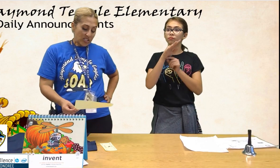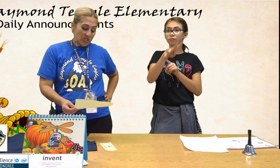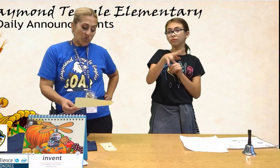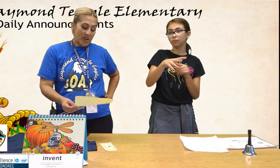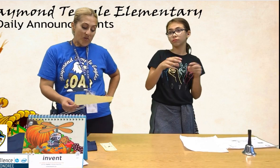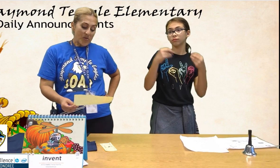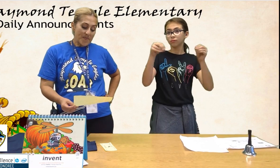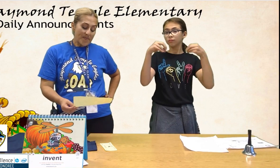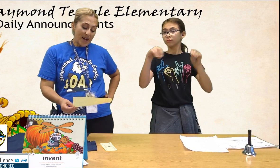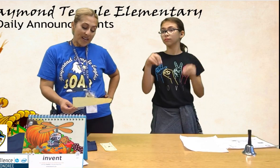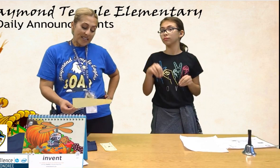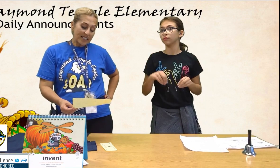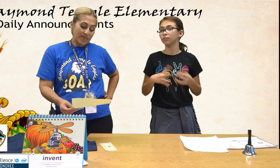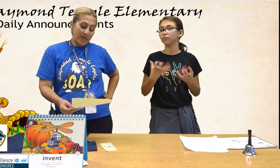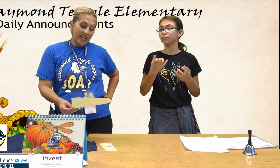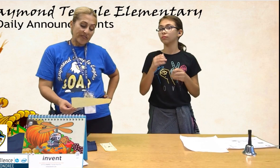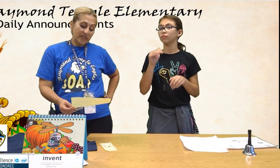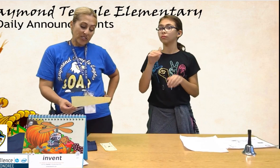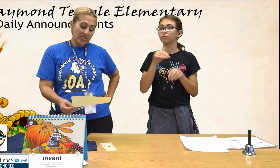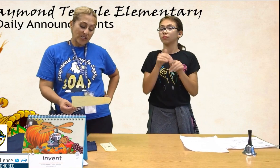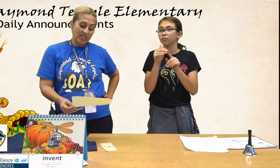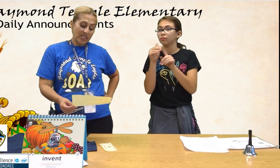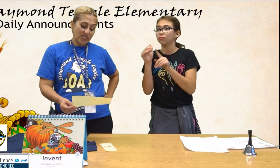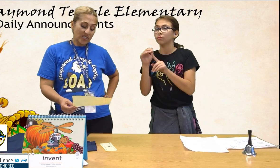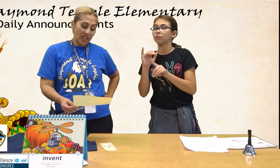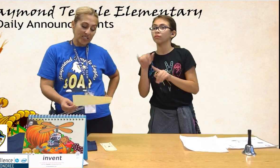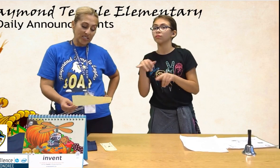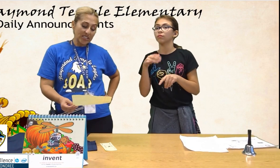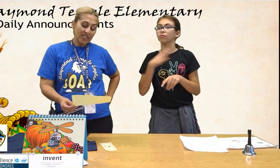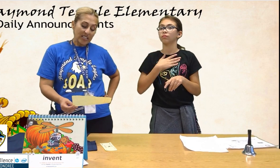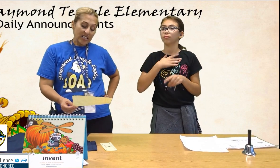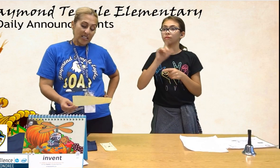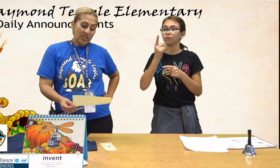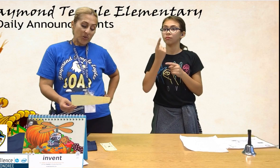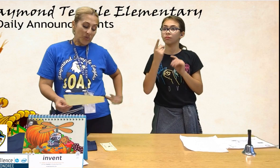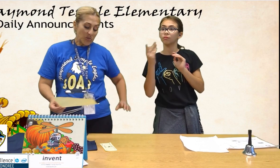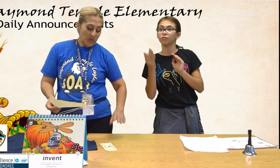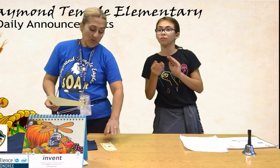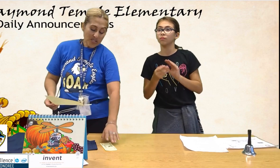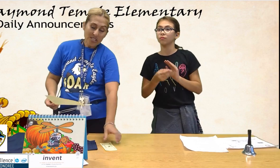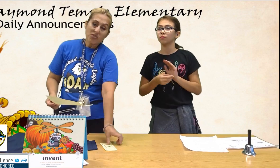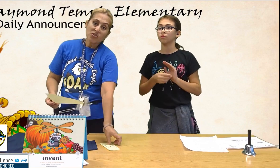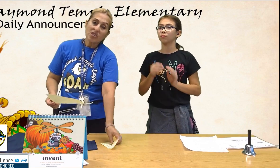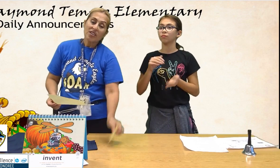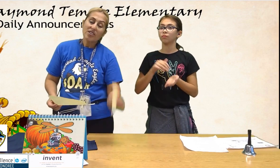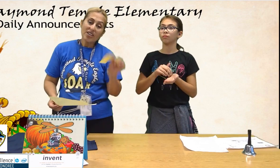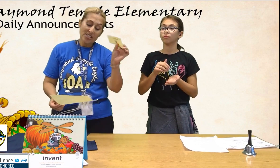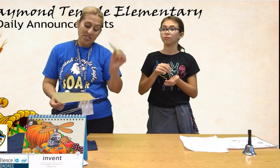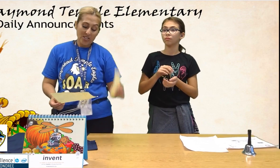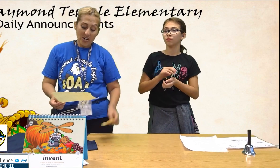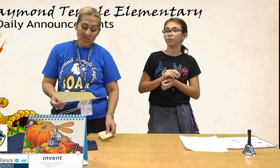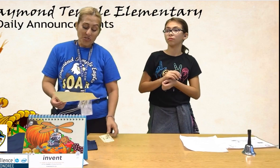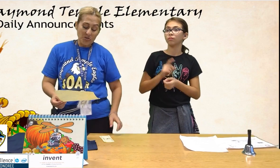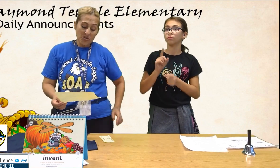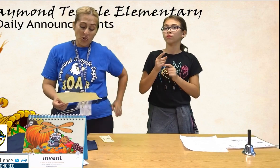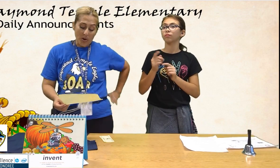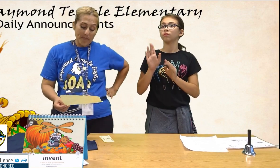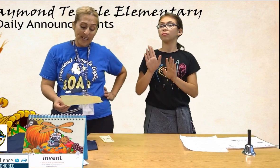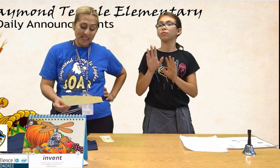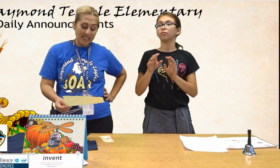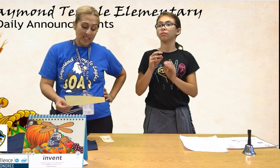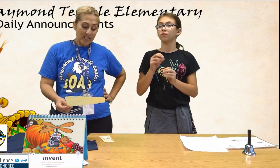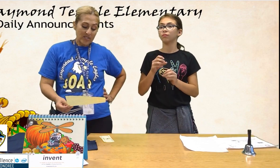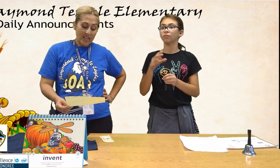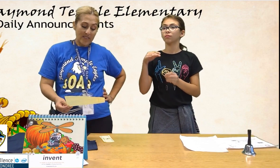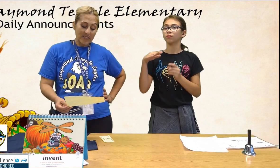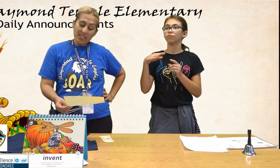just want to remind my first scholar who used his gotcha cards or SORI